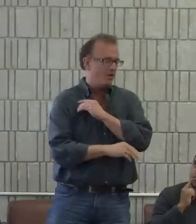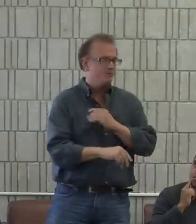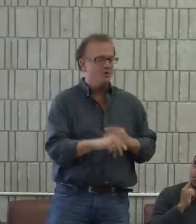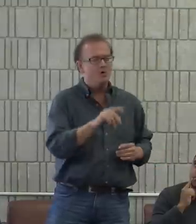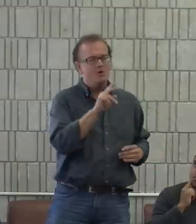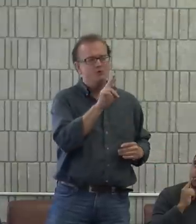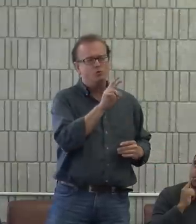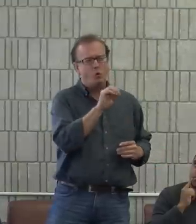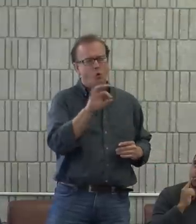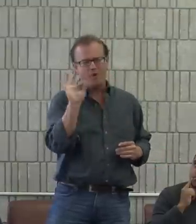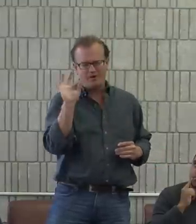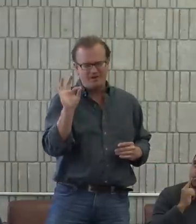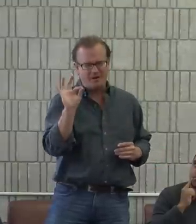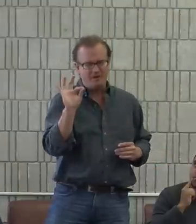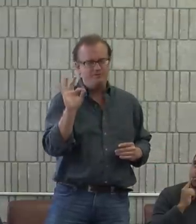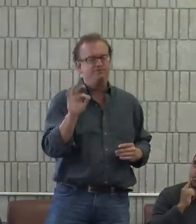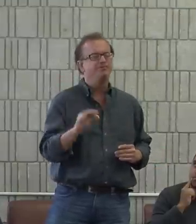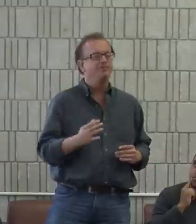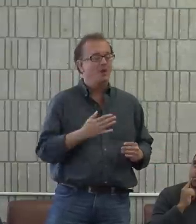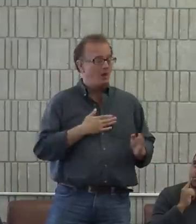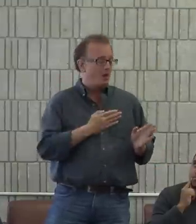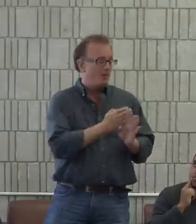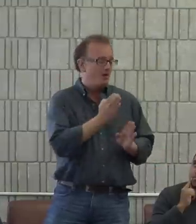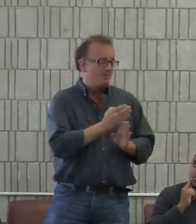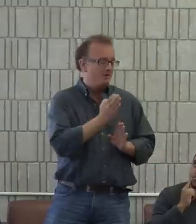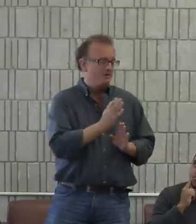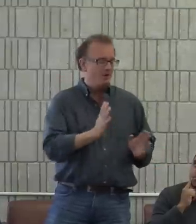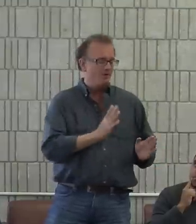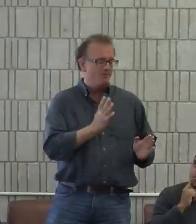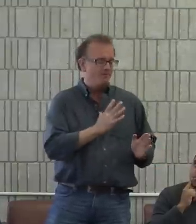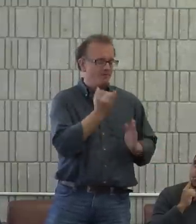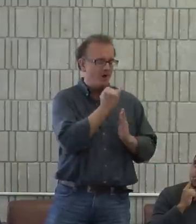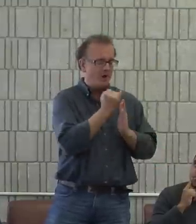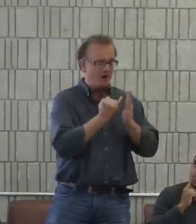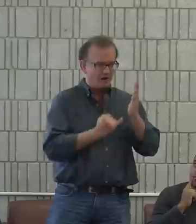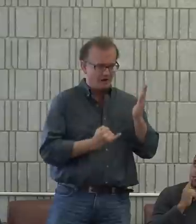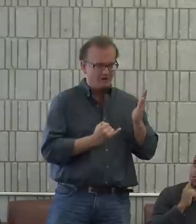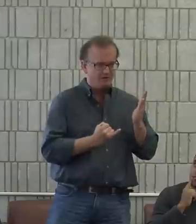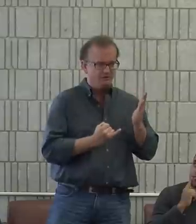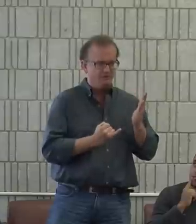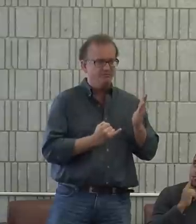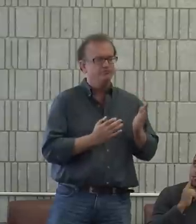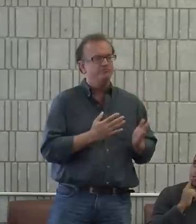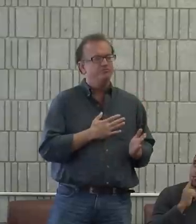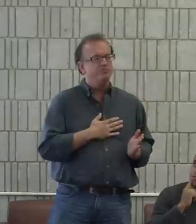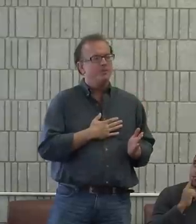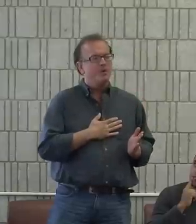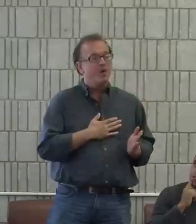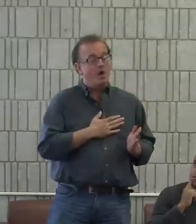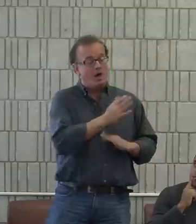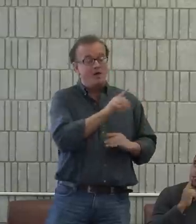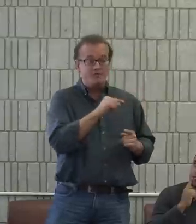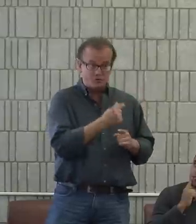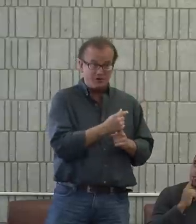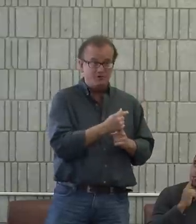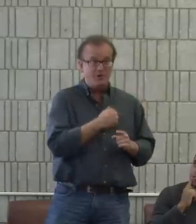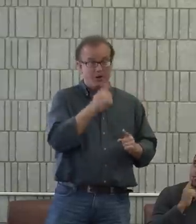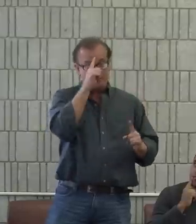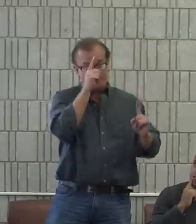fall of 2009. My major is fine arts. And